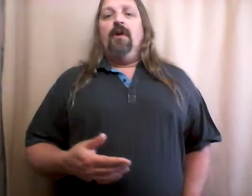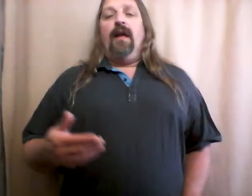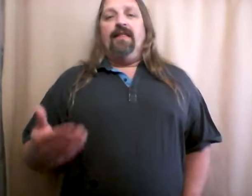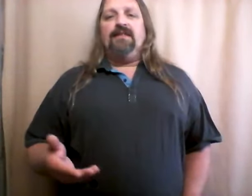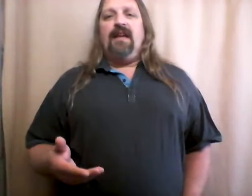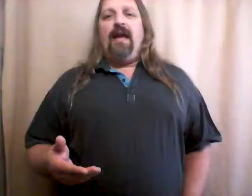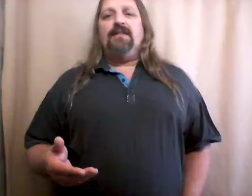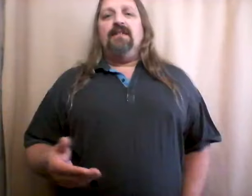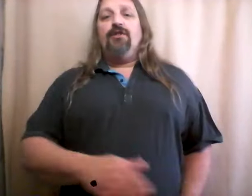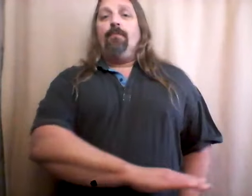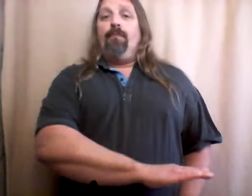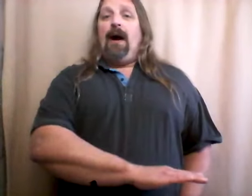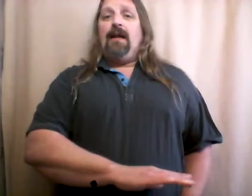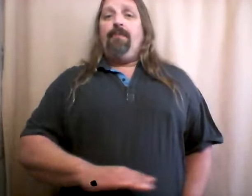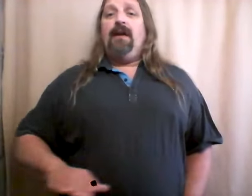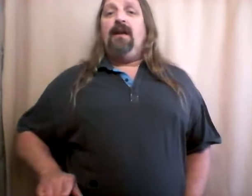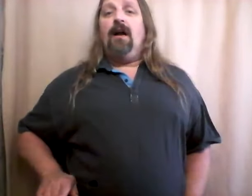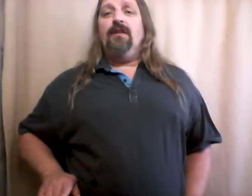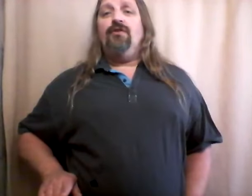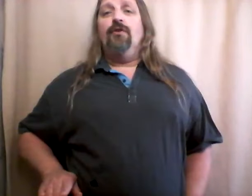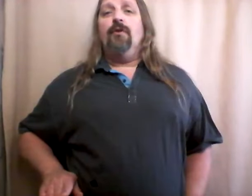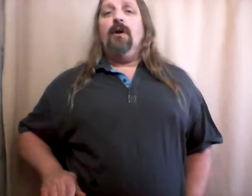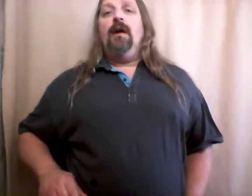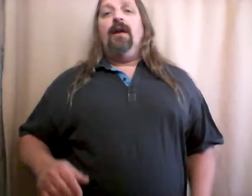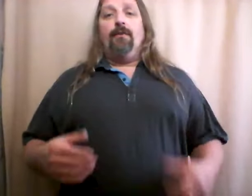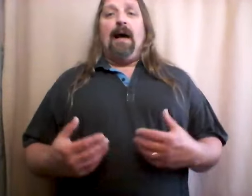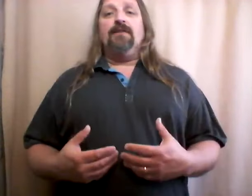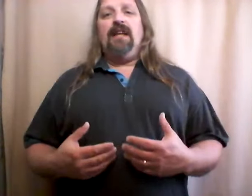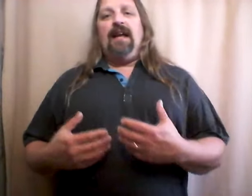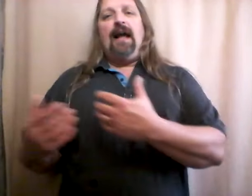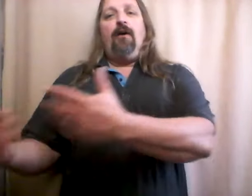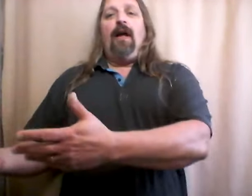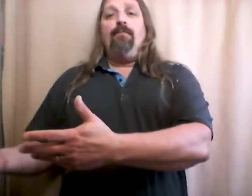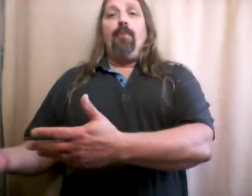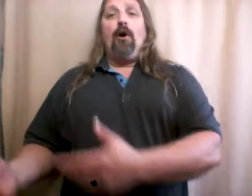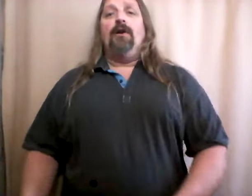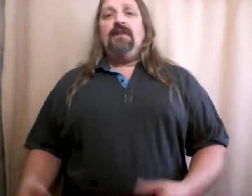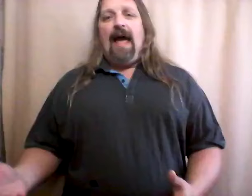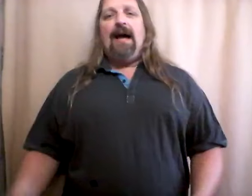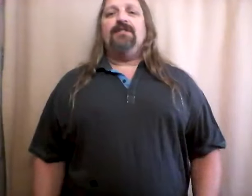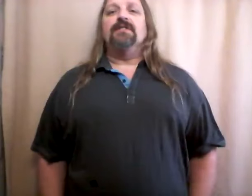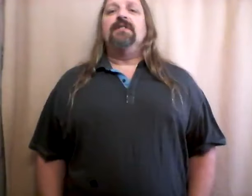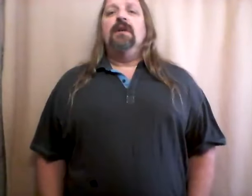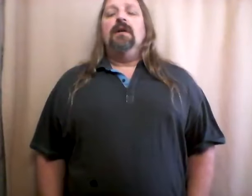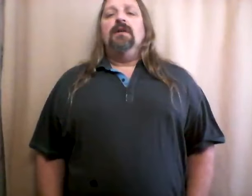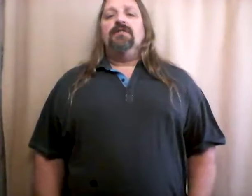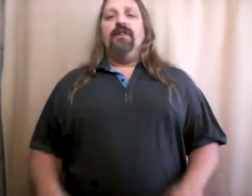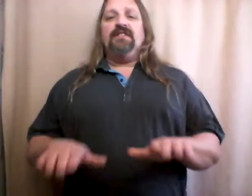In this case, it's your body being cut in two, your bowels taken out, and burned to ashes. So this